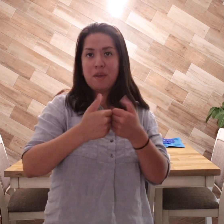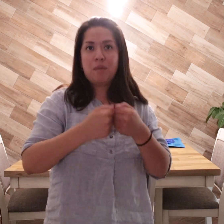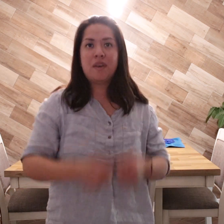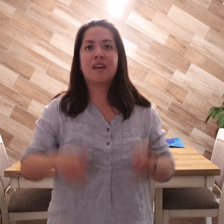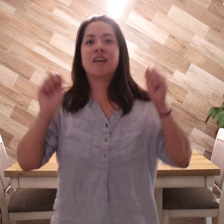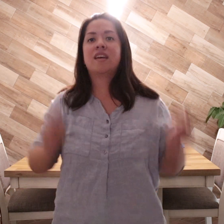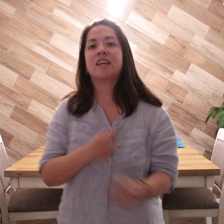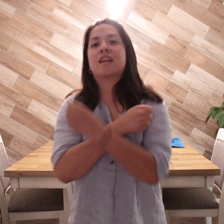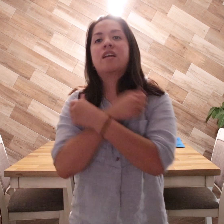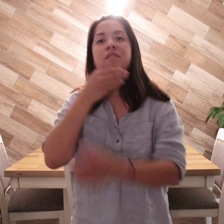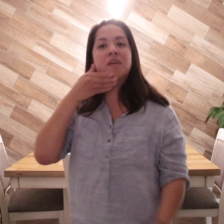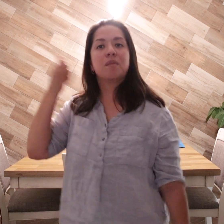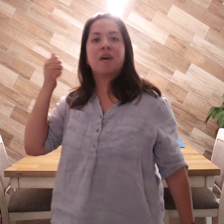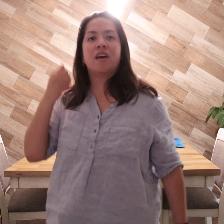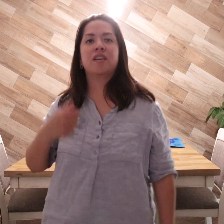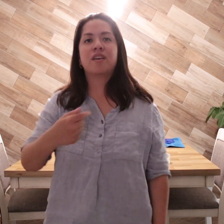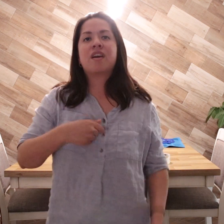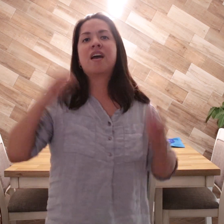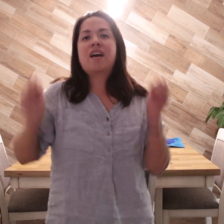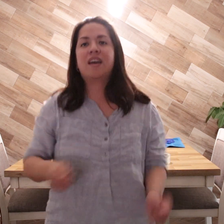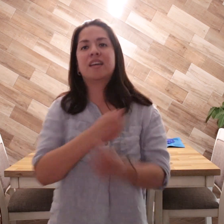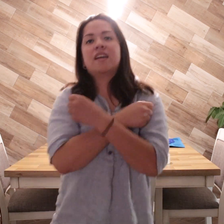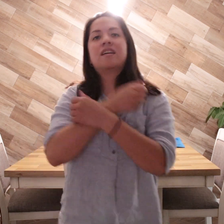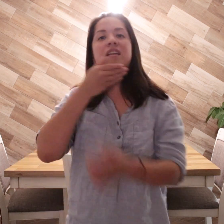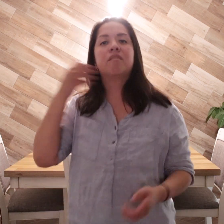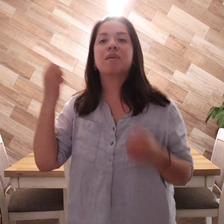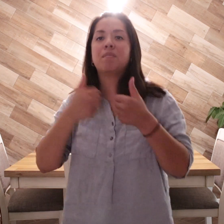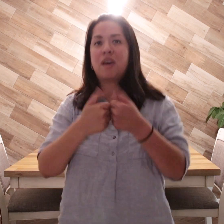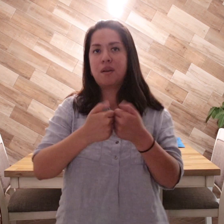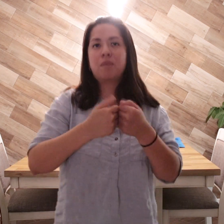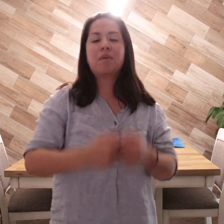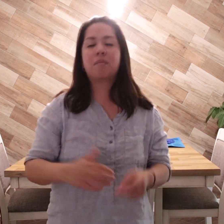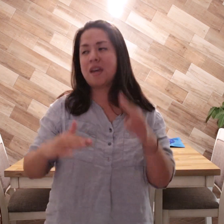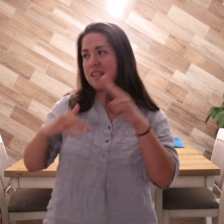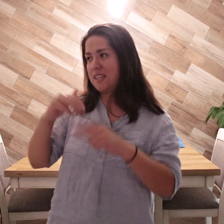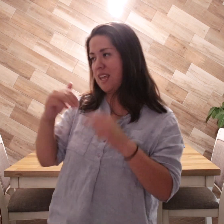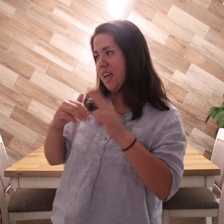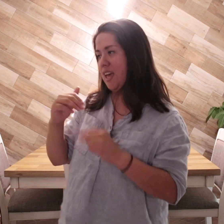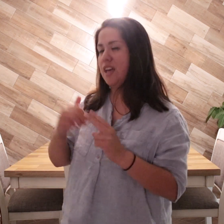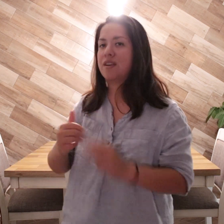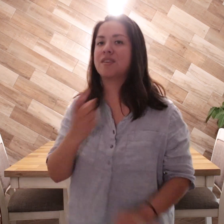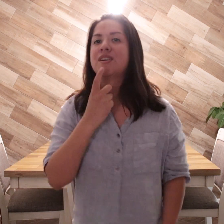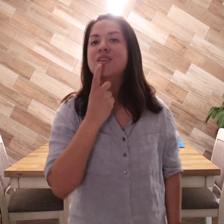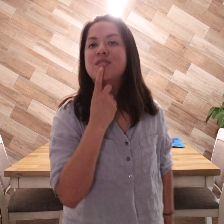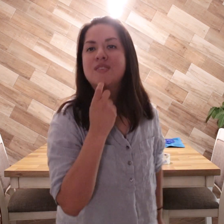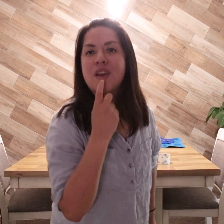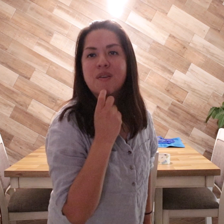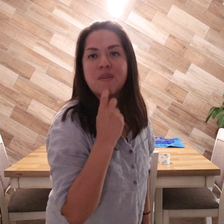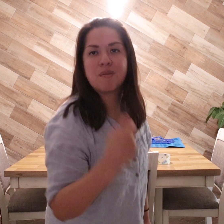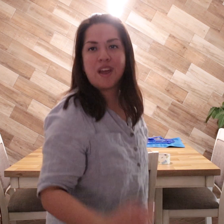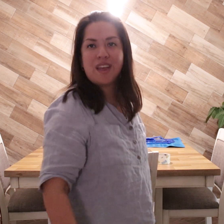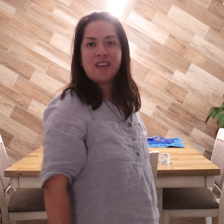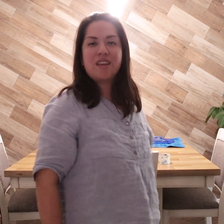babe You can love me better, I can love me better, Paint my nails, cherry red,